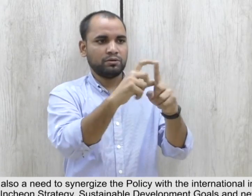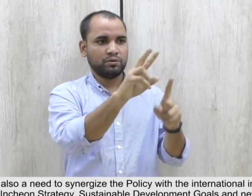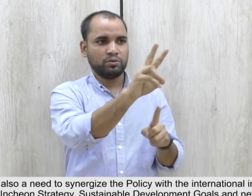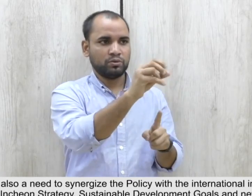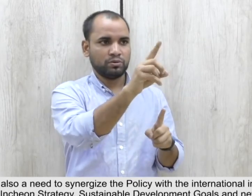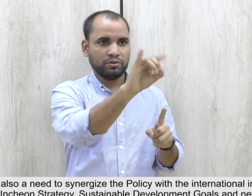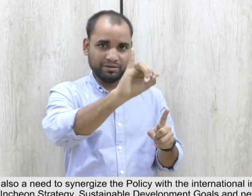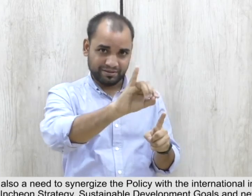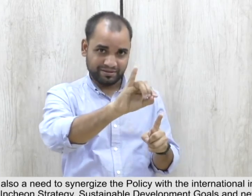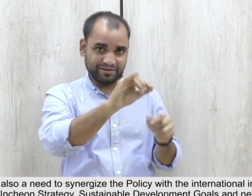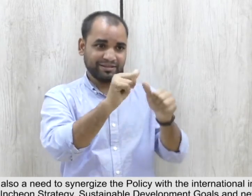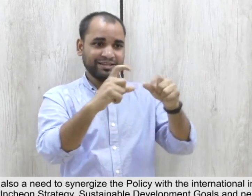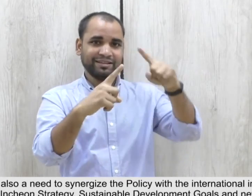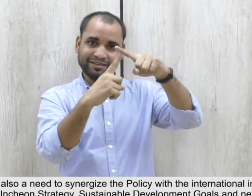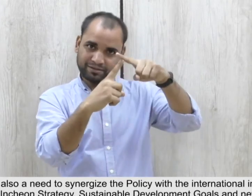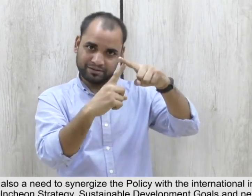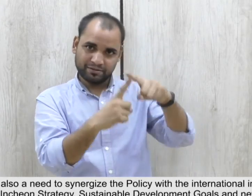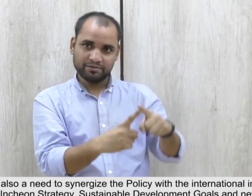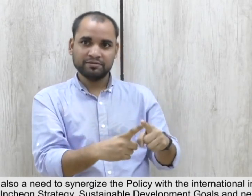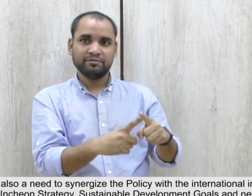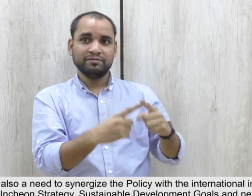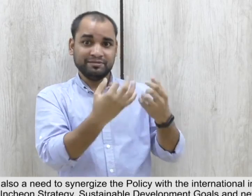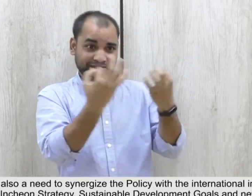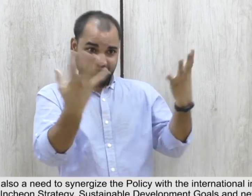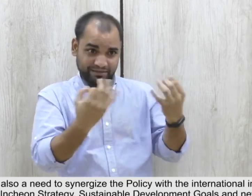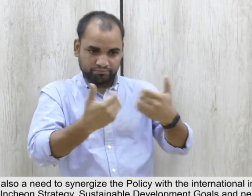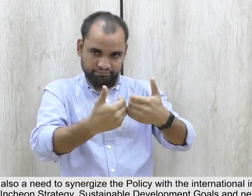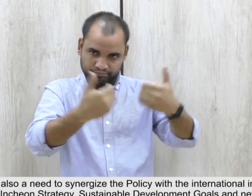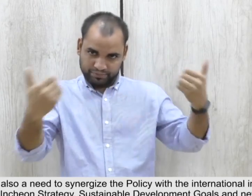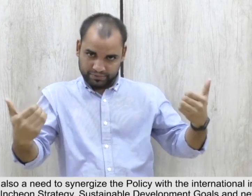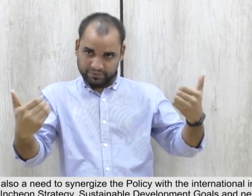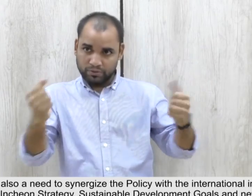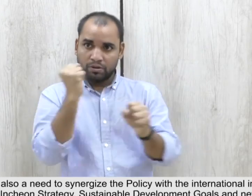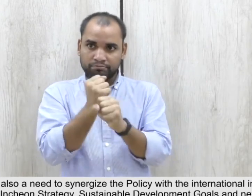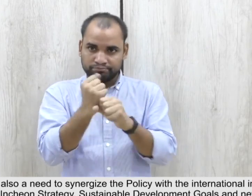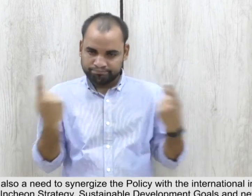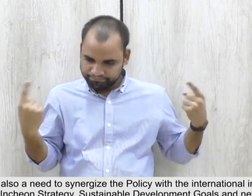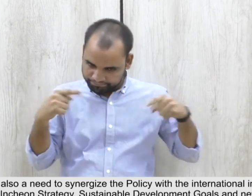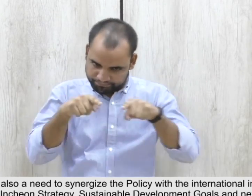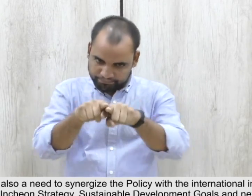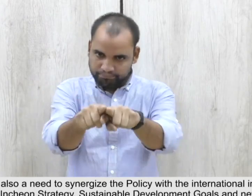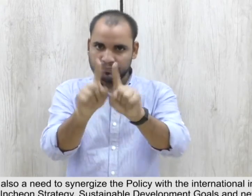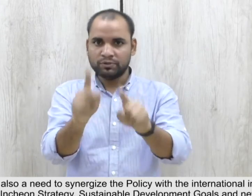Sustainable Development Goals, and New Domestic Laws, and